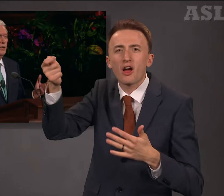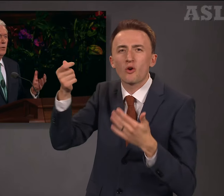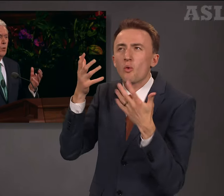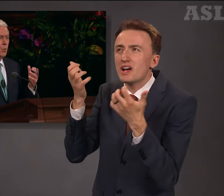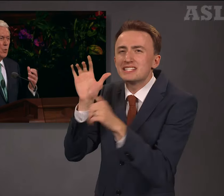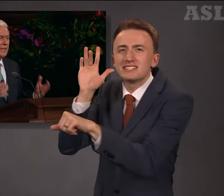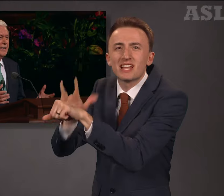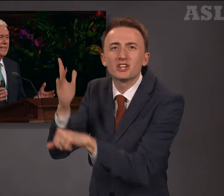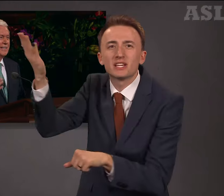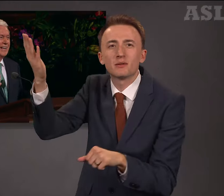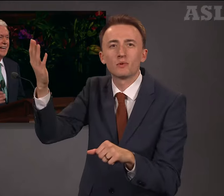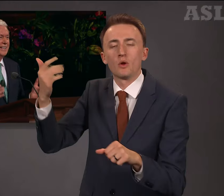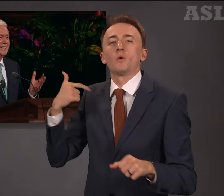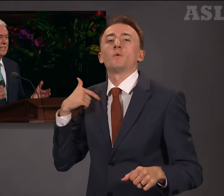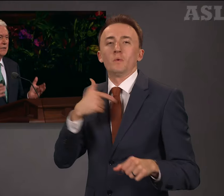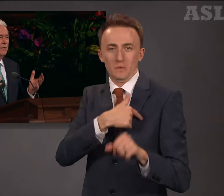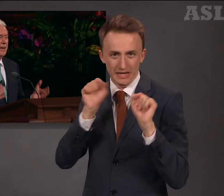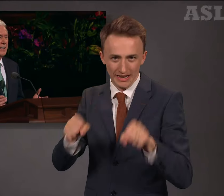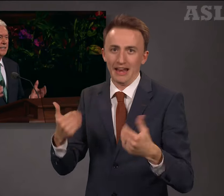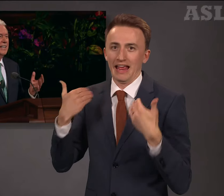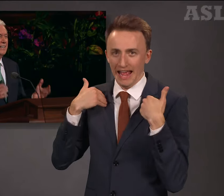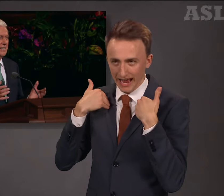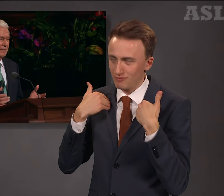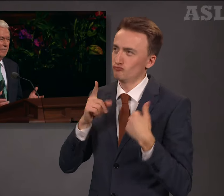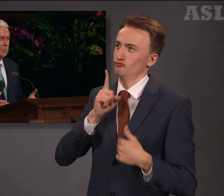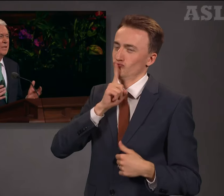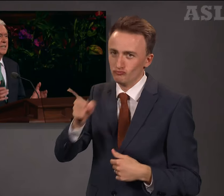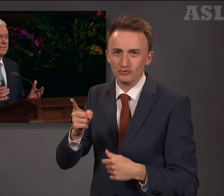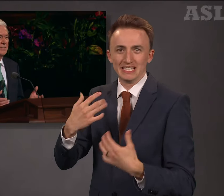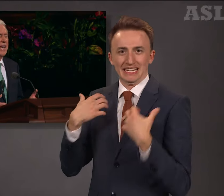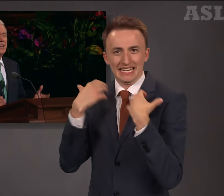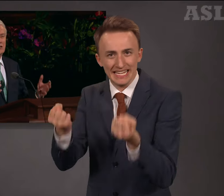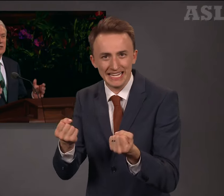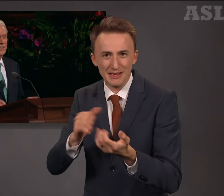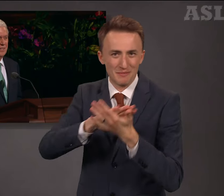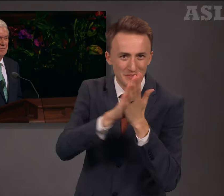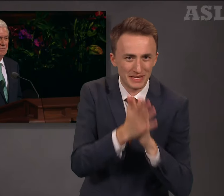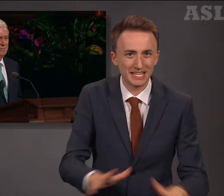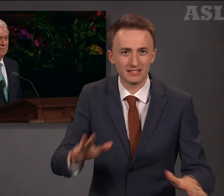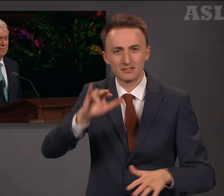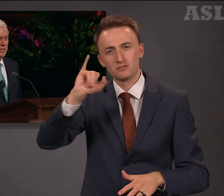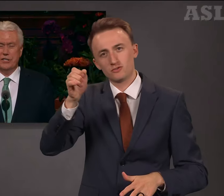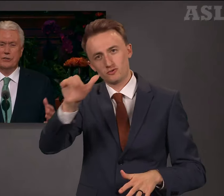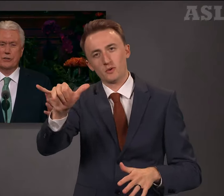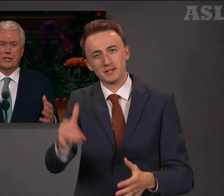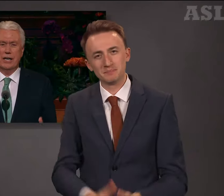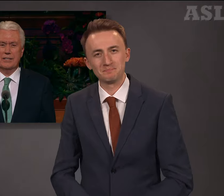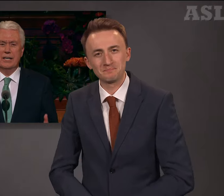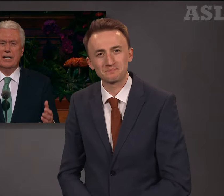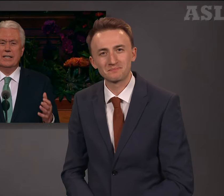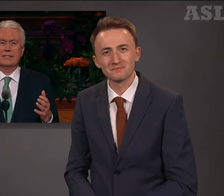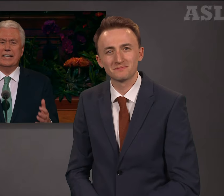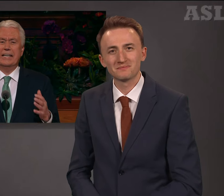we can indeed find healing, peace, and joy. Jesus taught, seek,